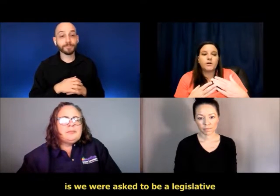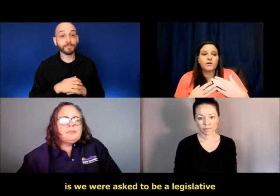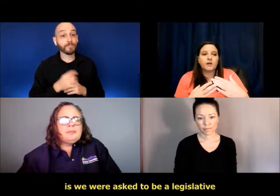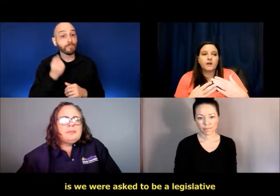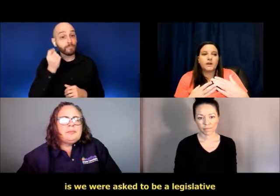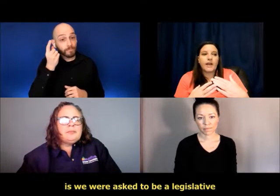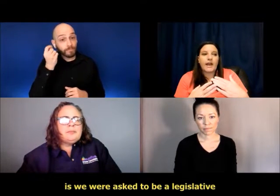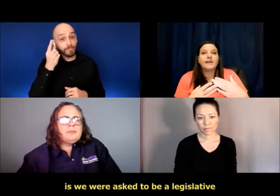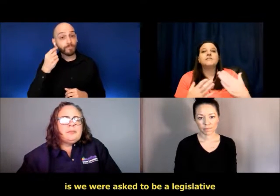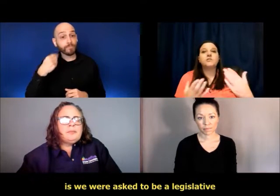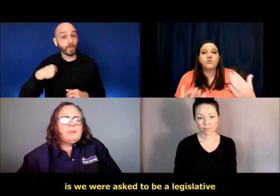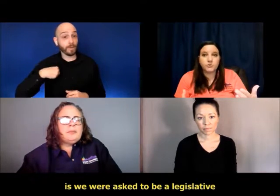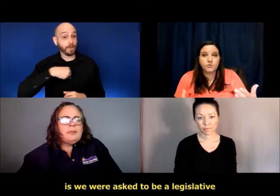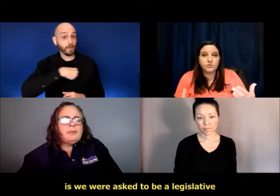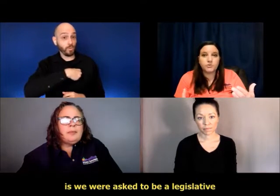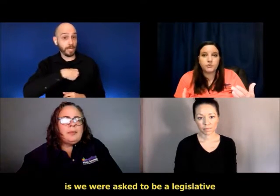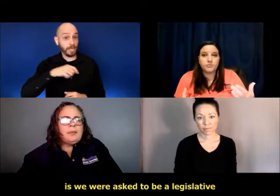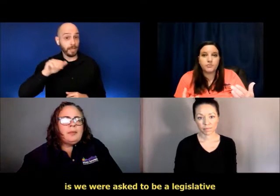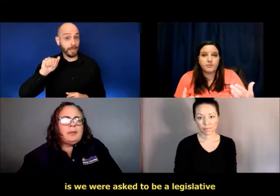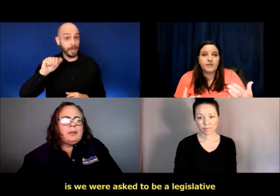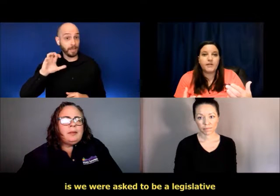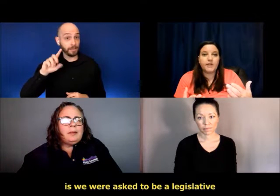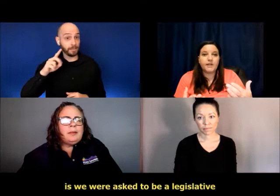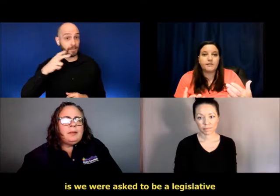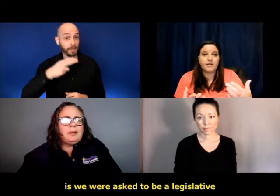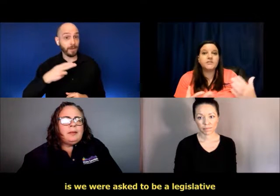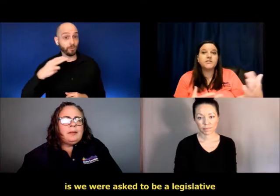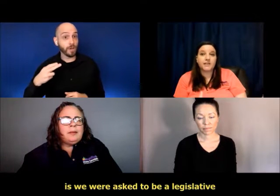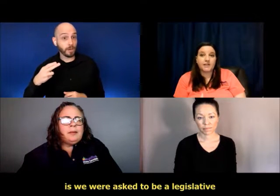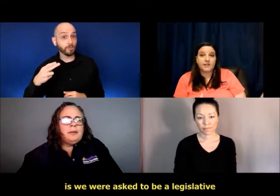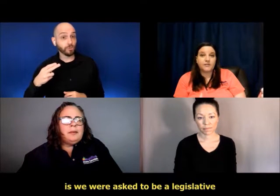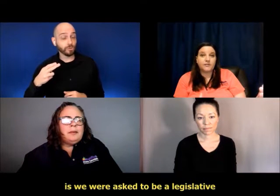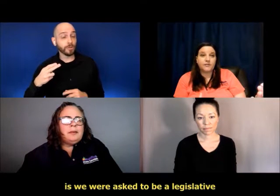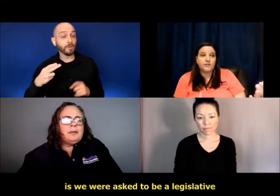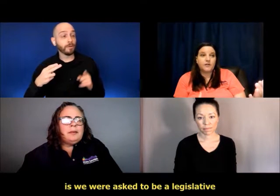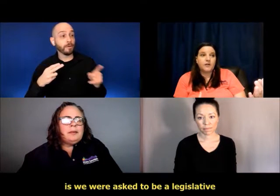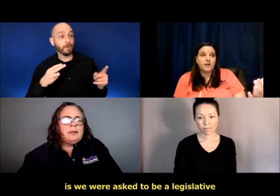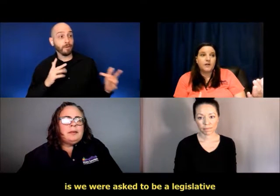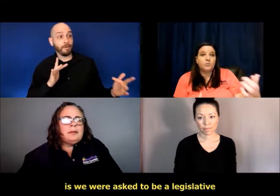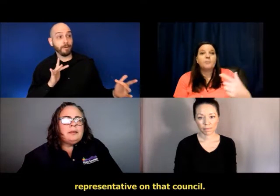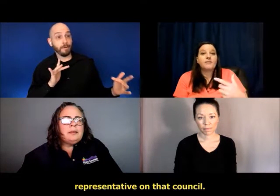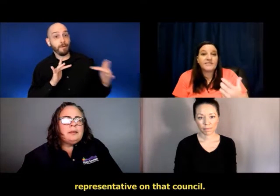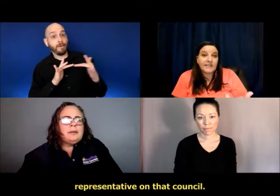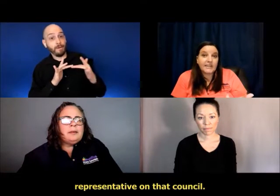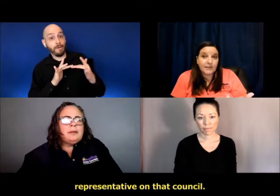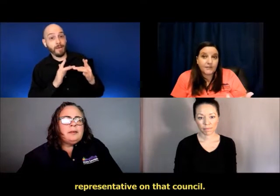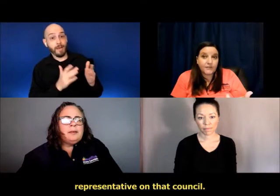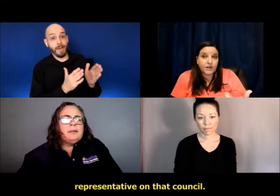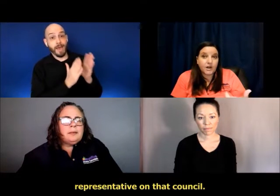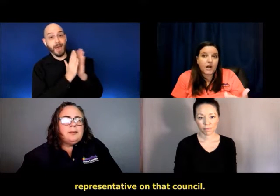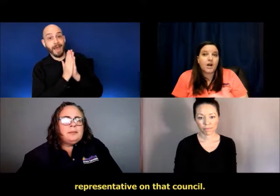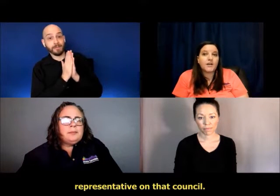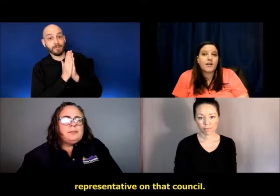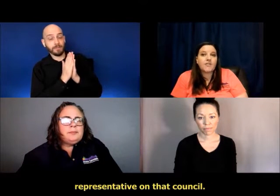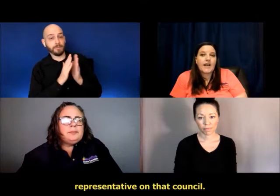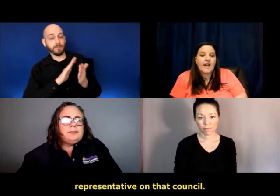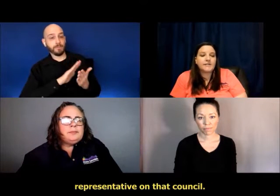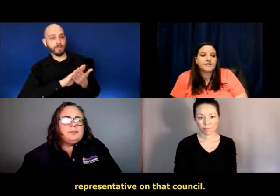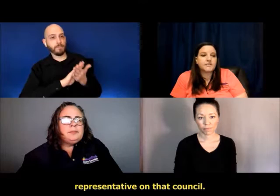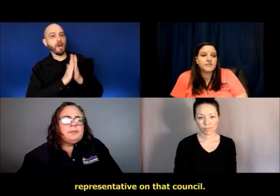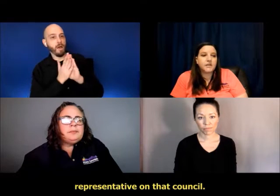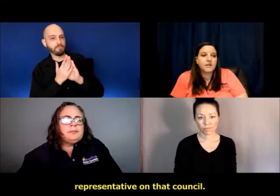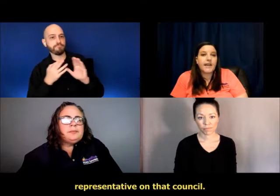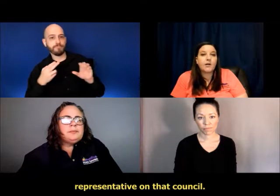were, uh, asked to be a legislative, um, representative on